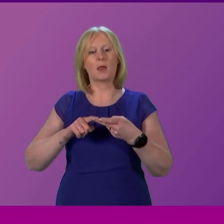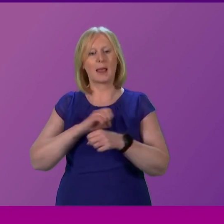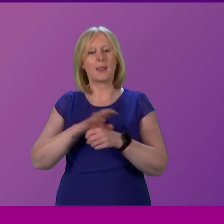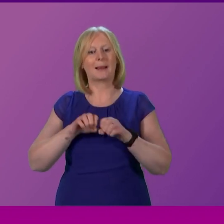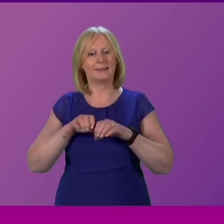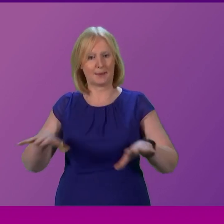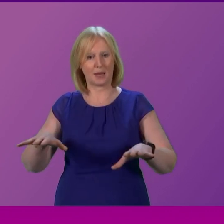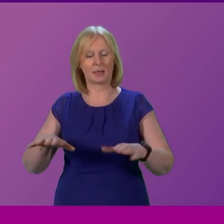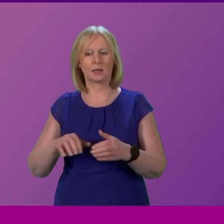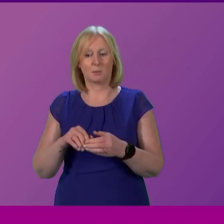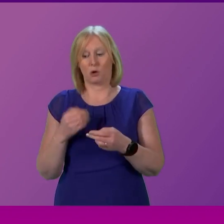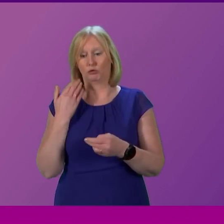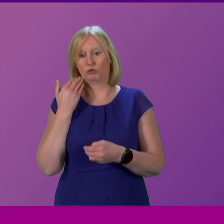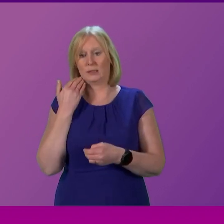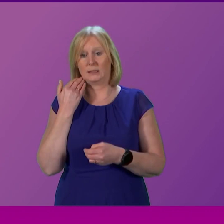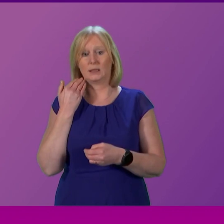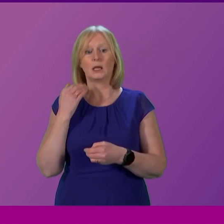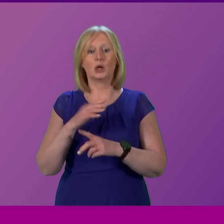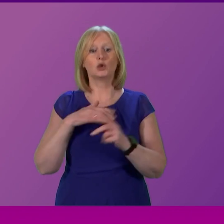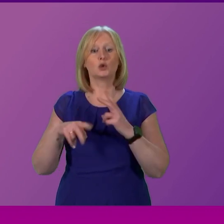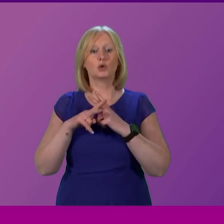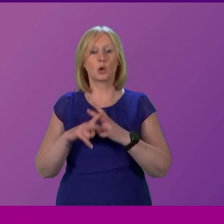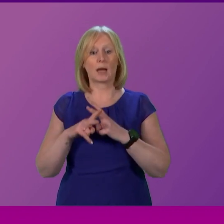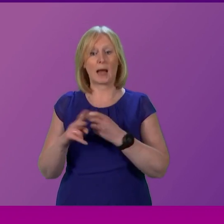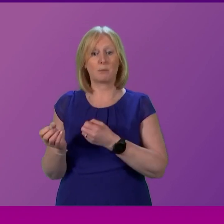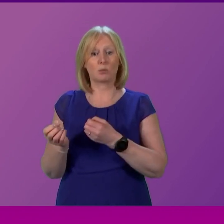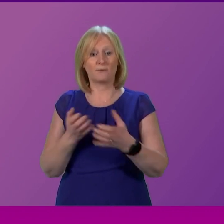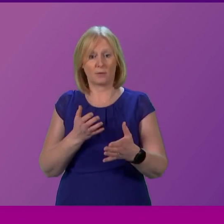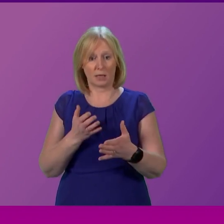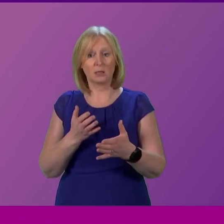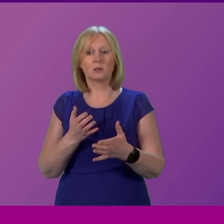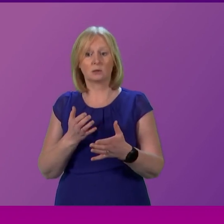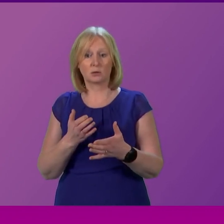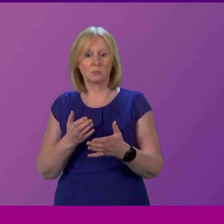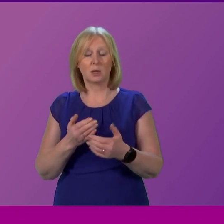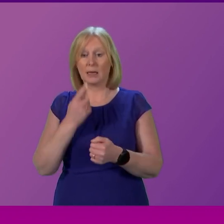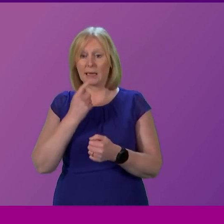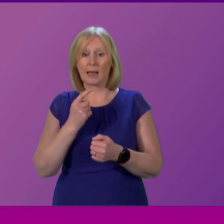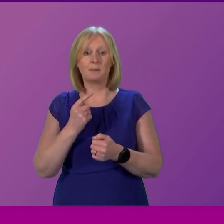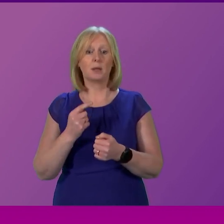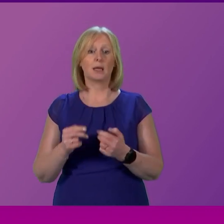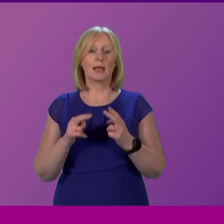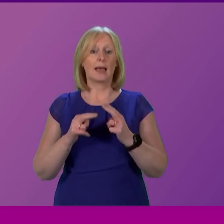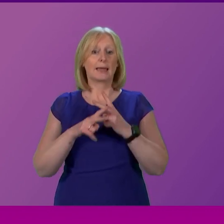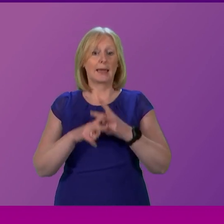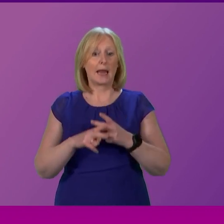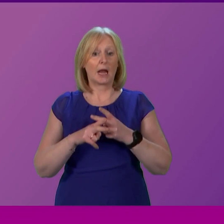concern that social care providers whether they are social care providers care home providers or care at home providers they tell me